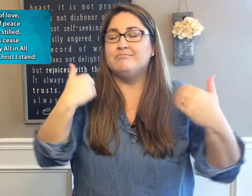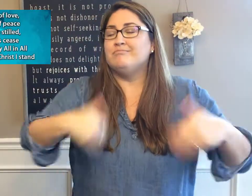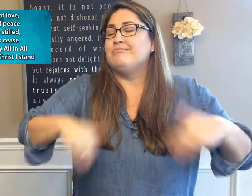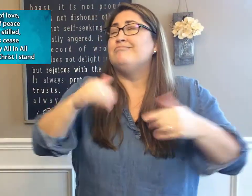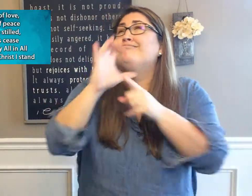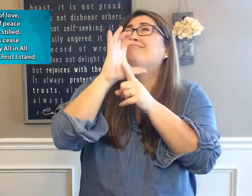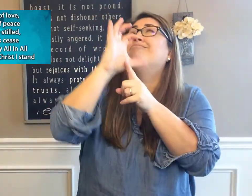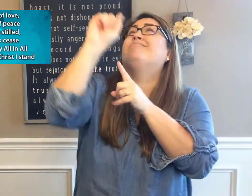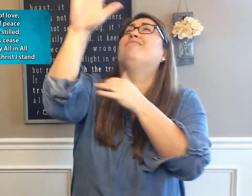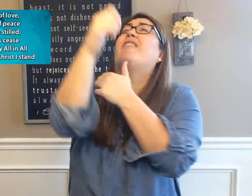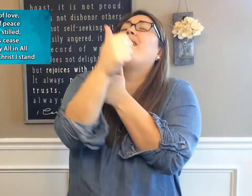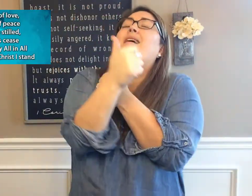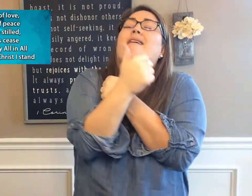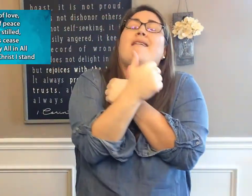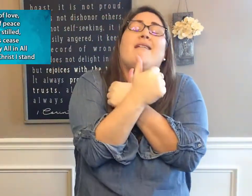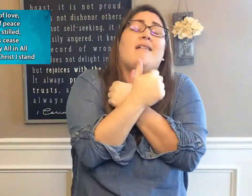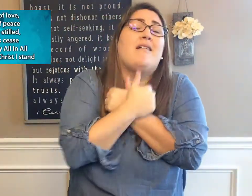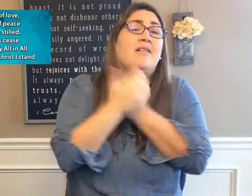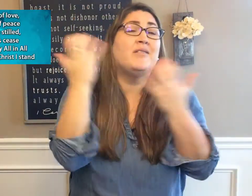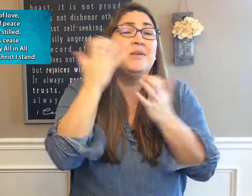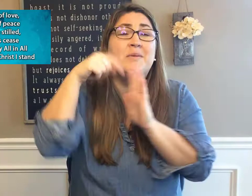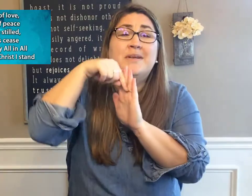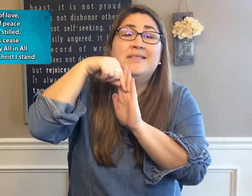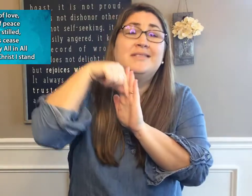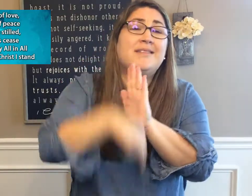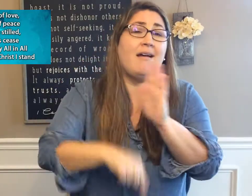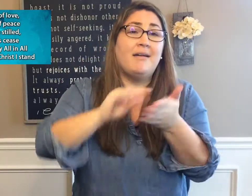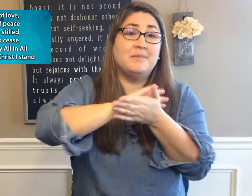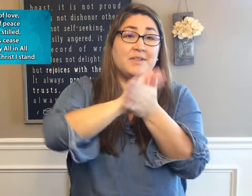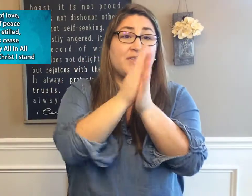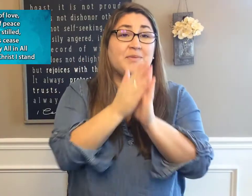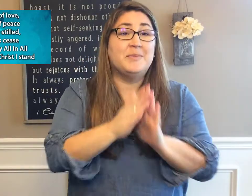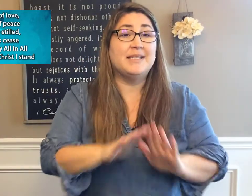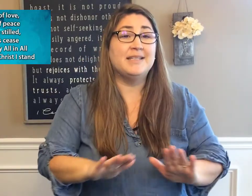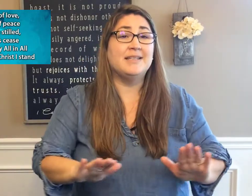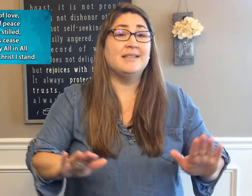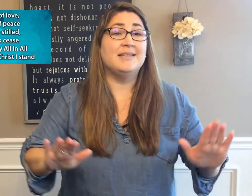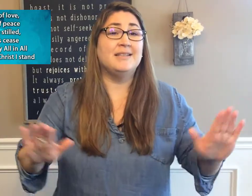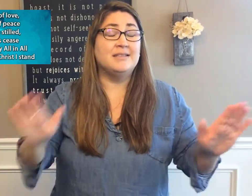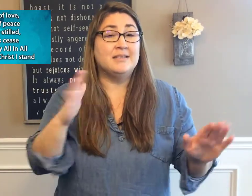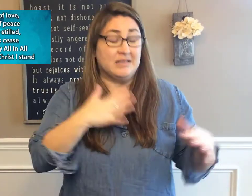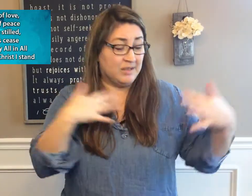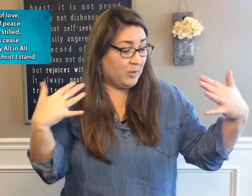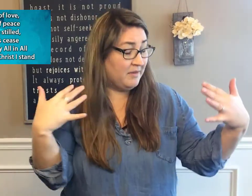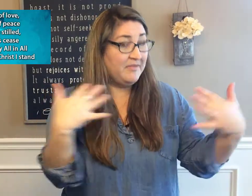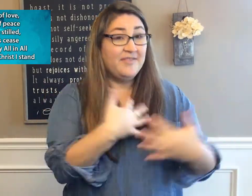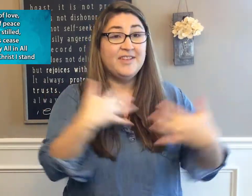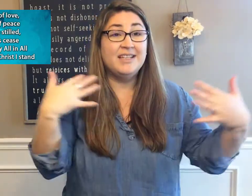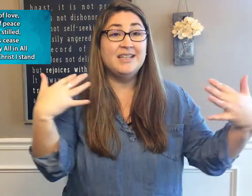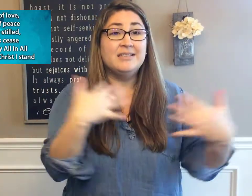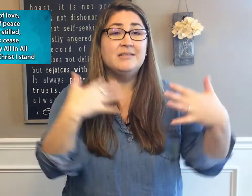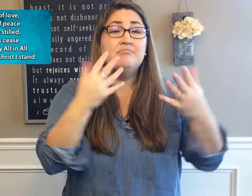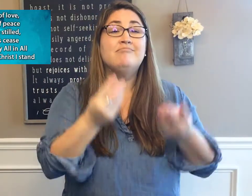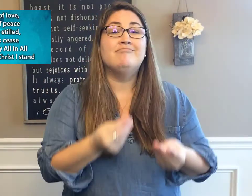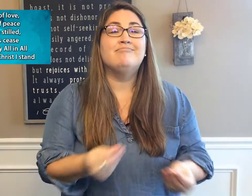What heights of love, what depths of peace, when fields are